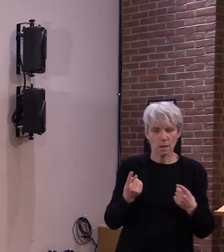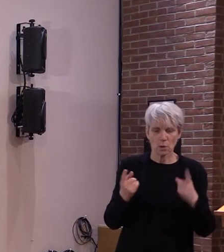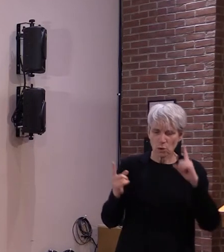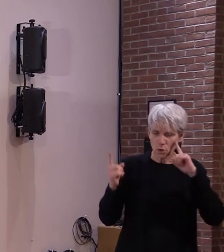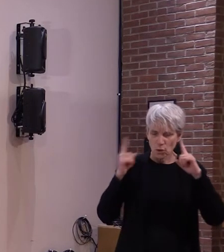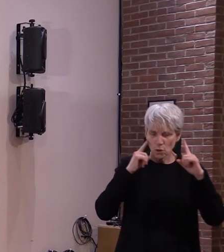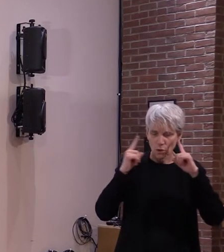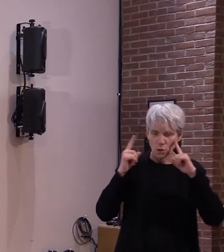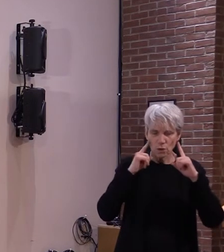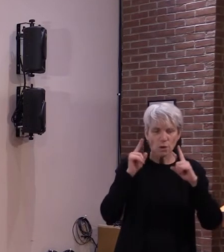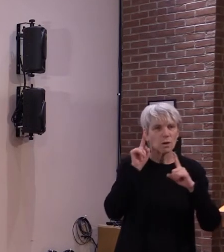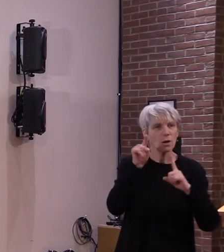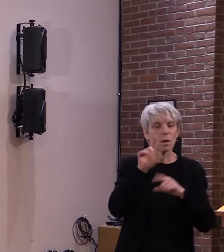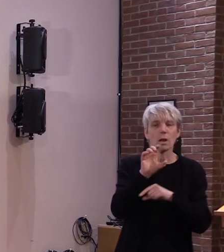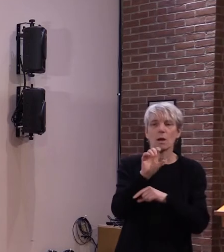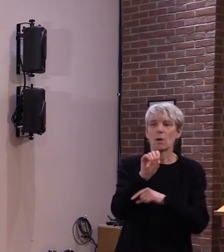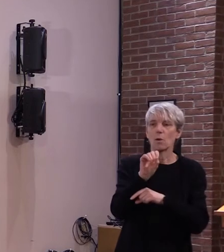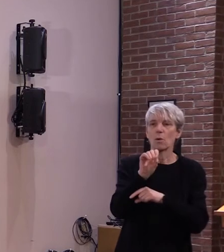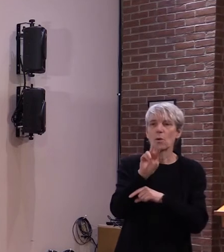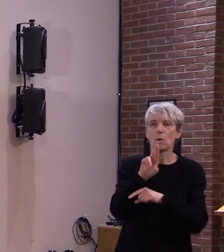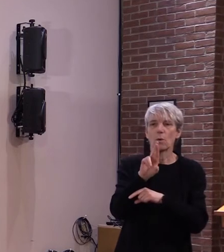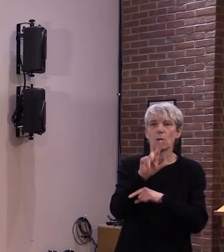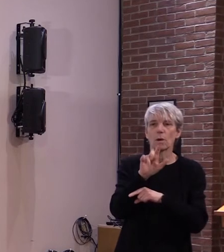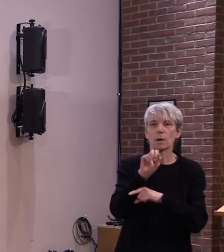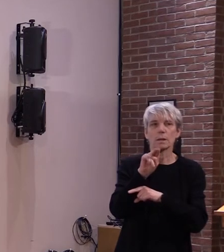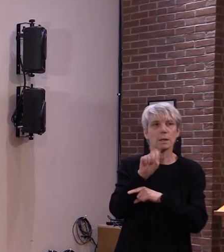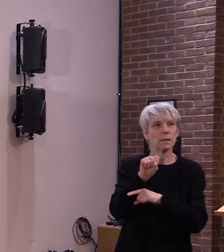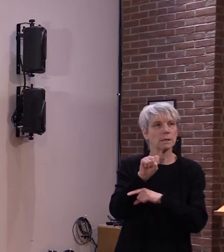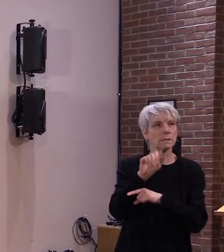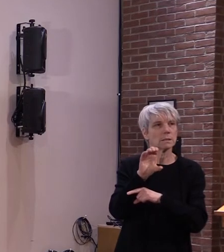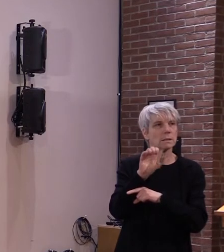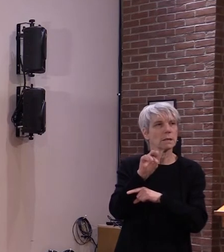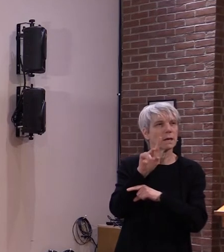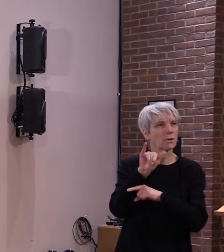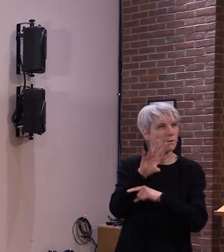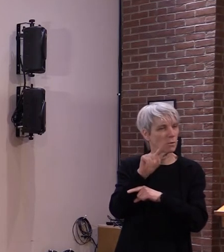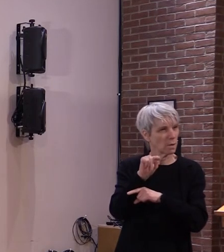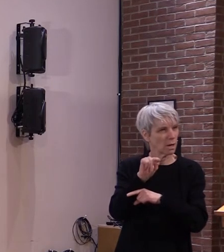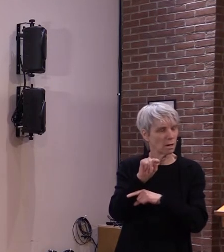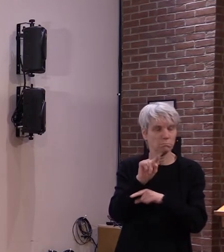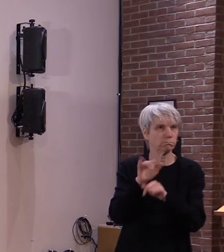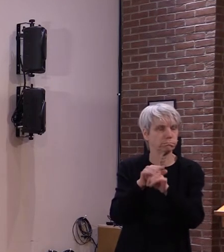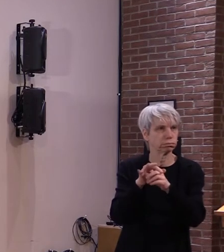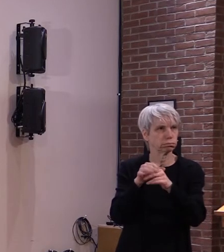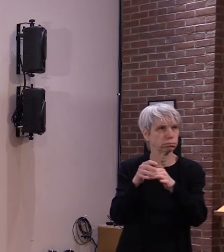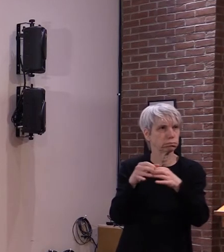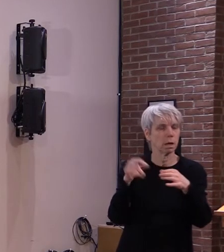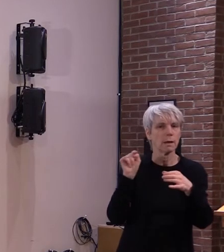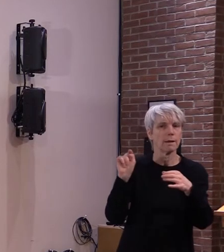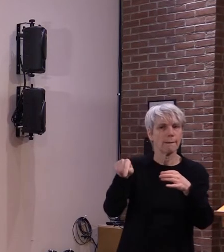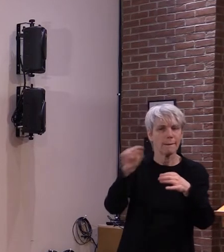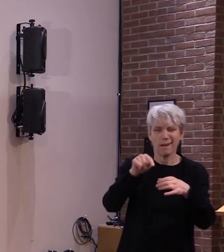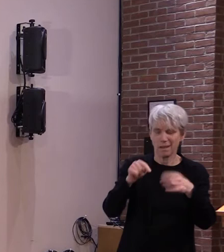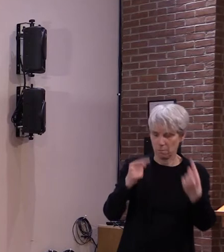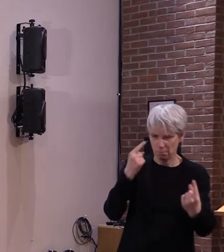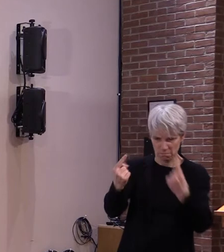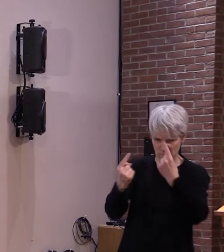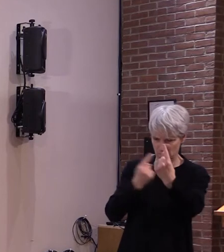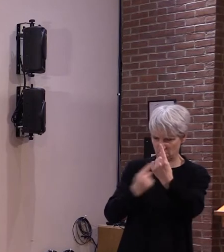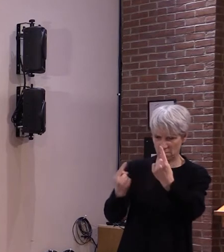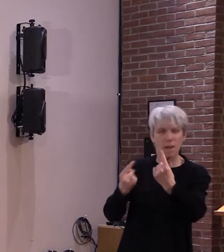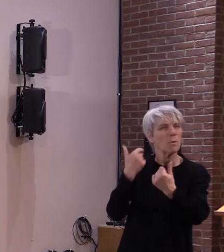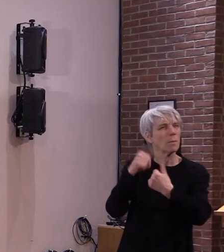ellen's county kind of a hot spot for covid um are related to each other or uh this